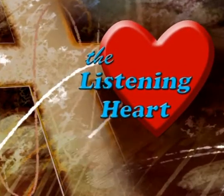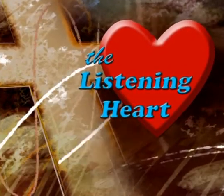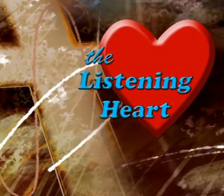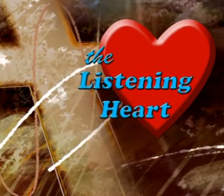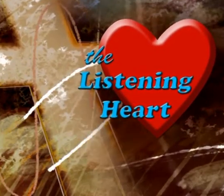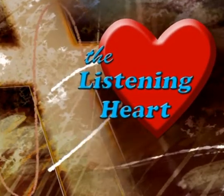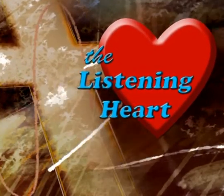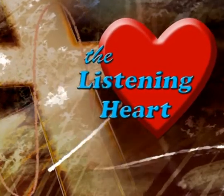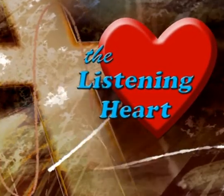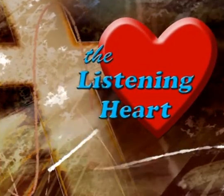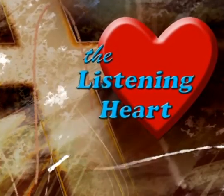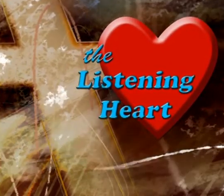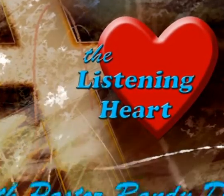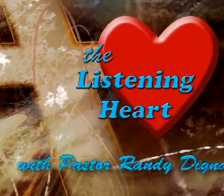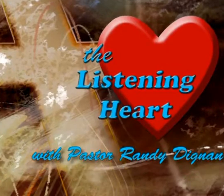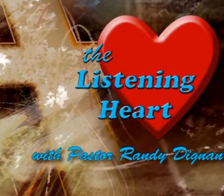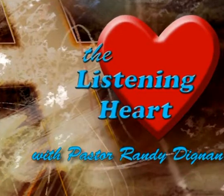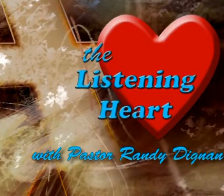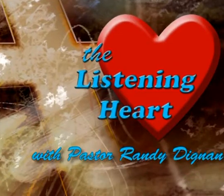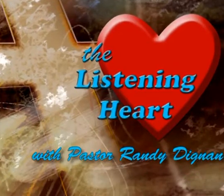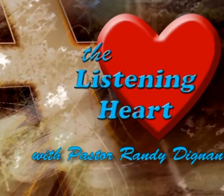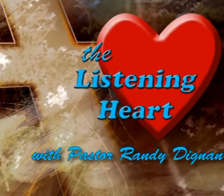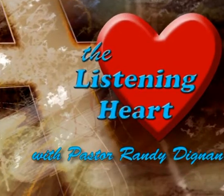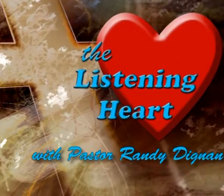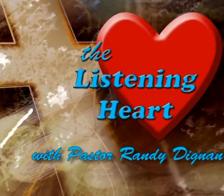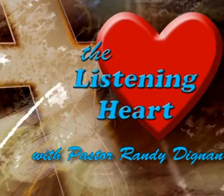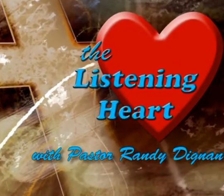The Listening Heart with Pastor Randy Dignan.